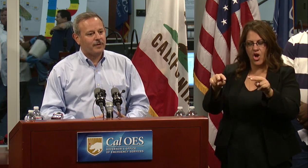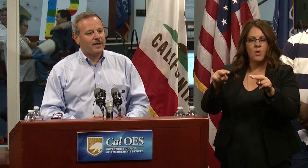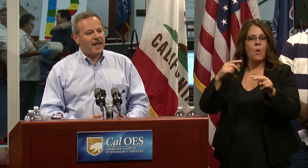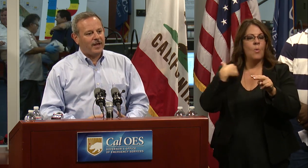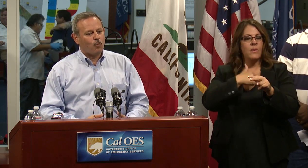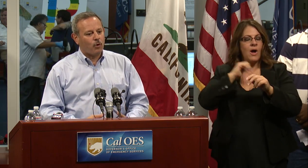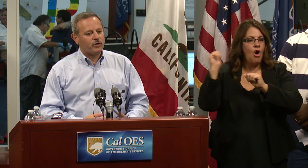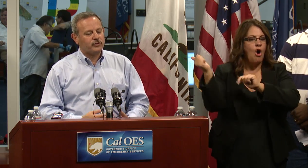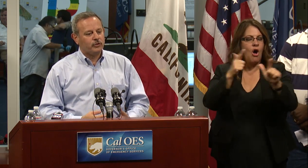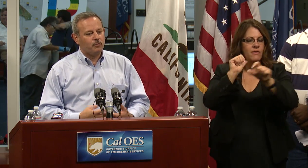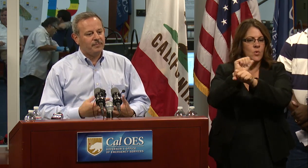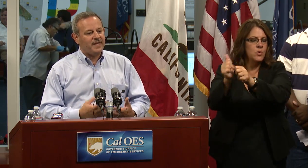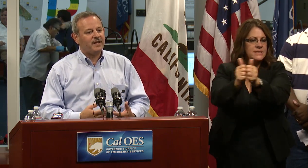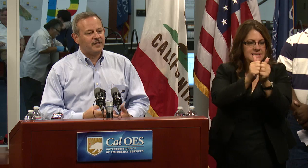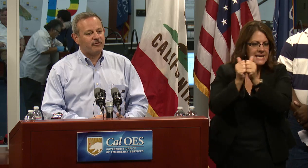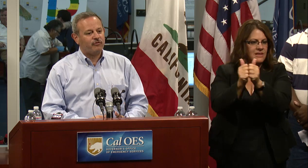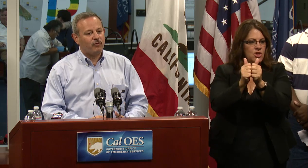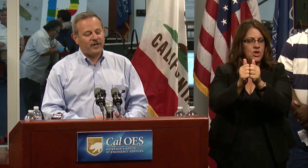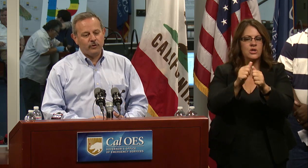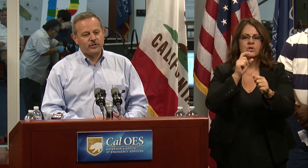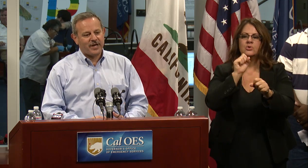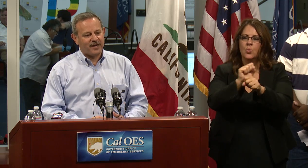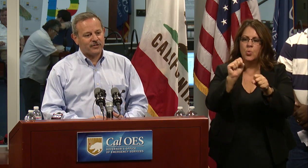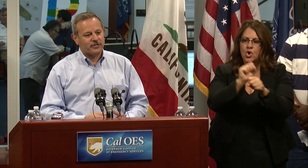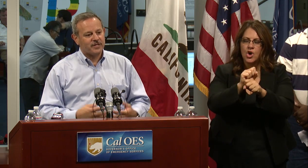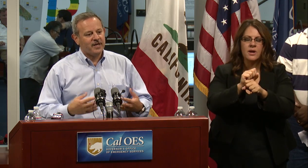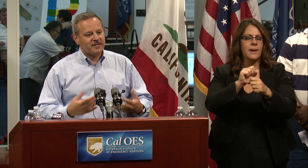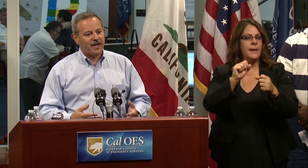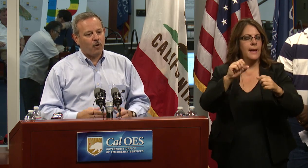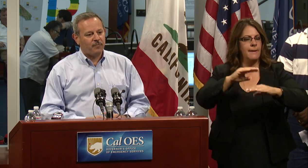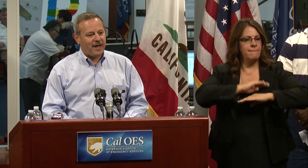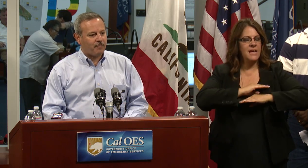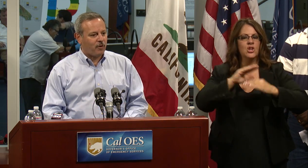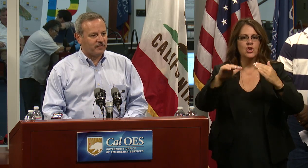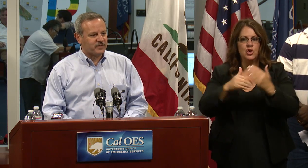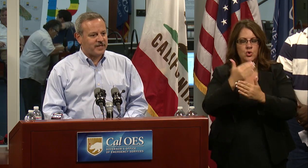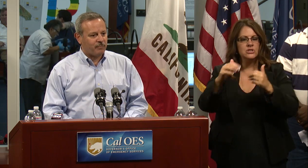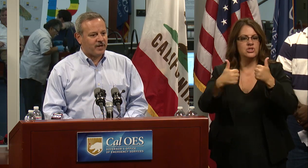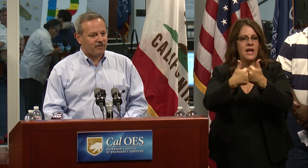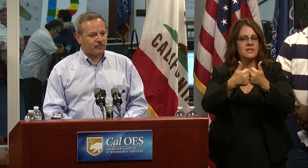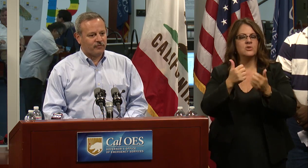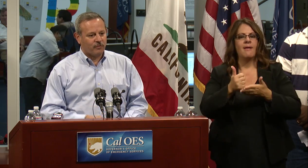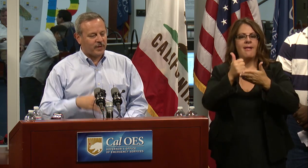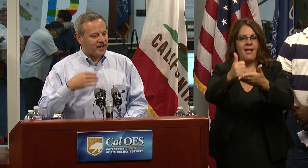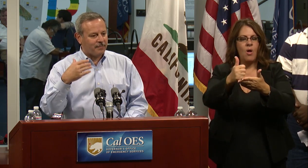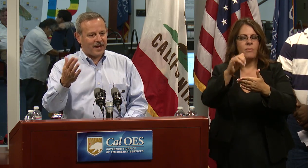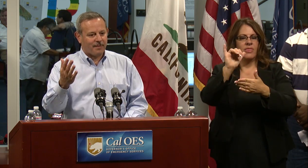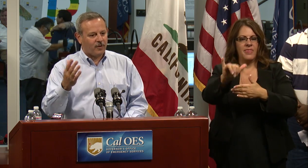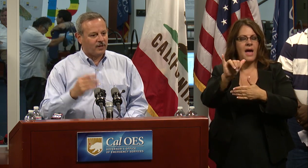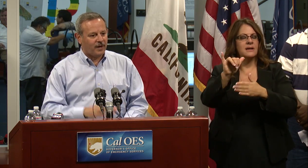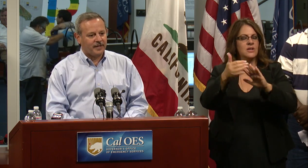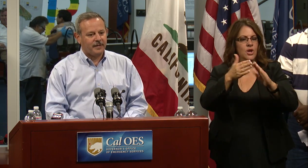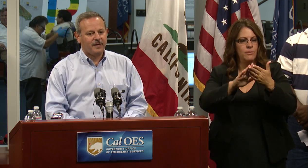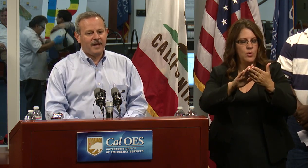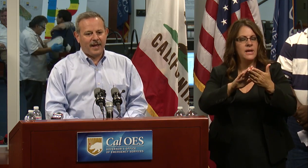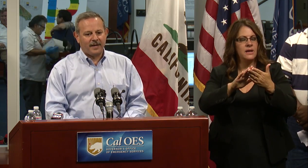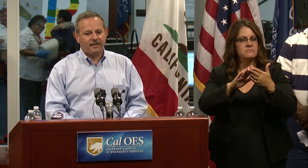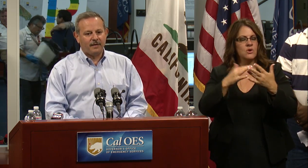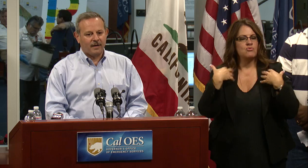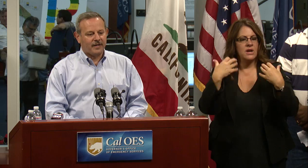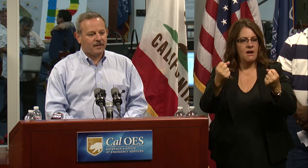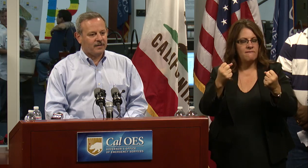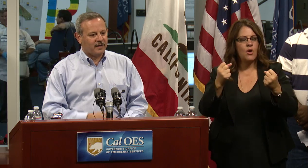together and work to meet additional and new challenges to help that part of the state recover so that we can get back up online and,